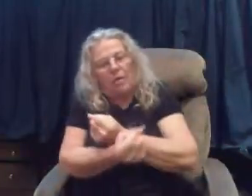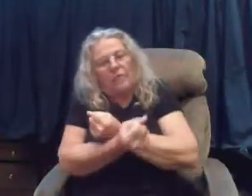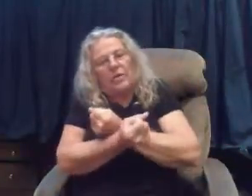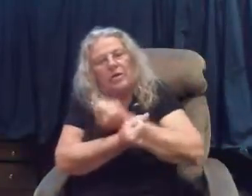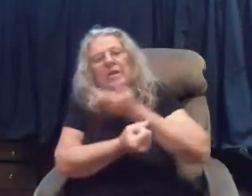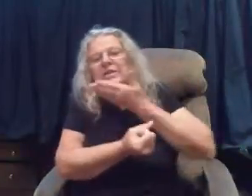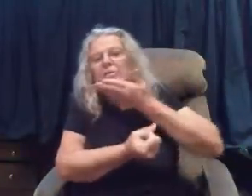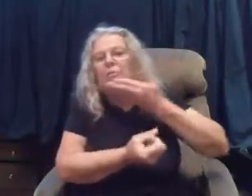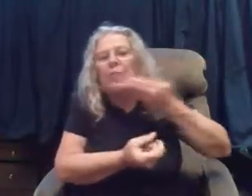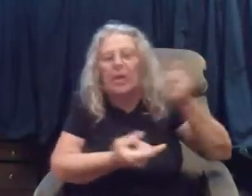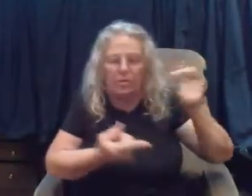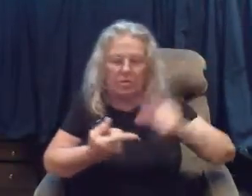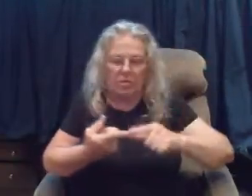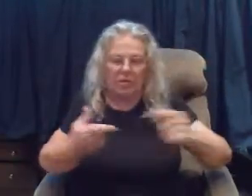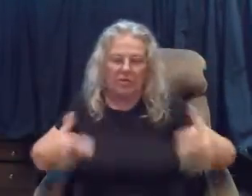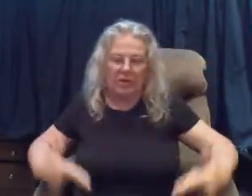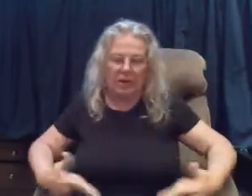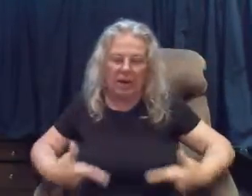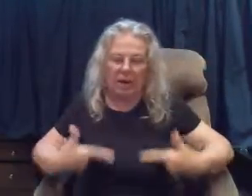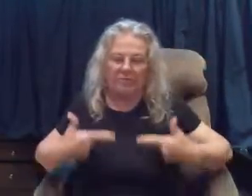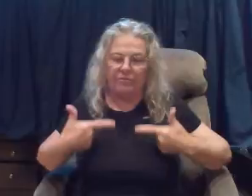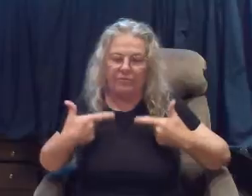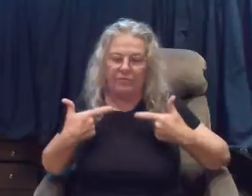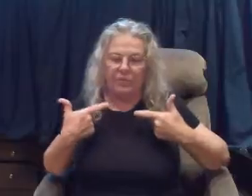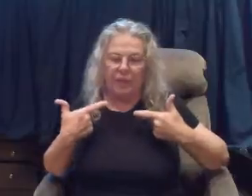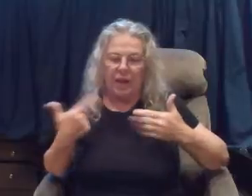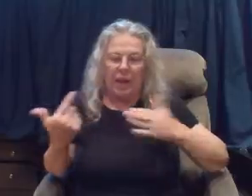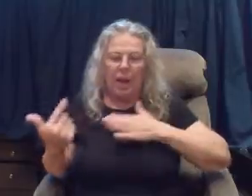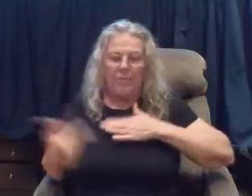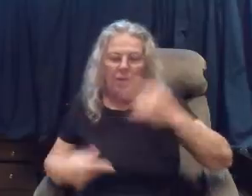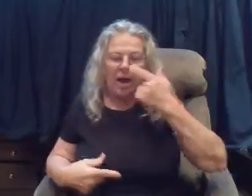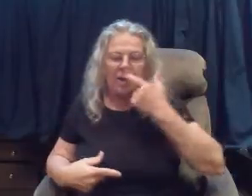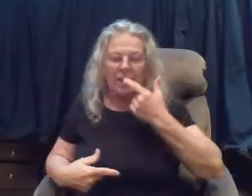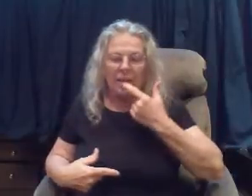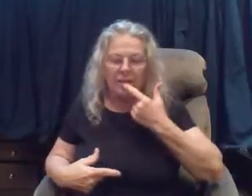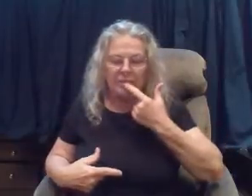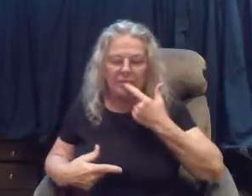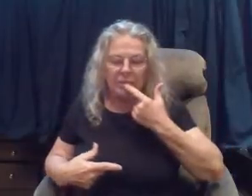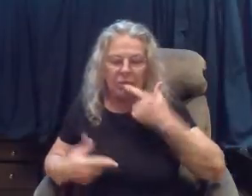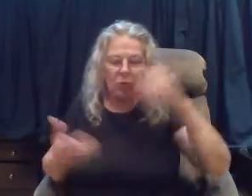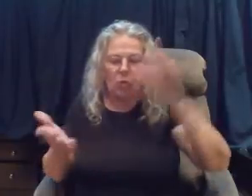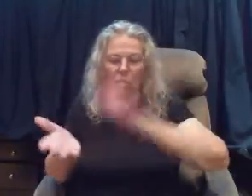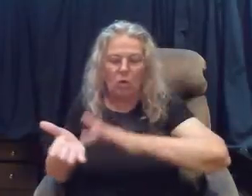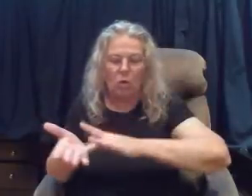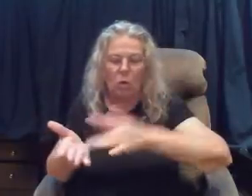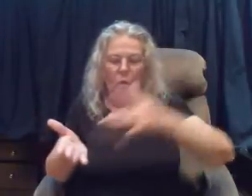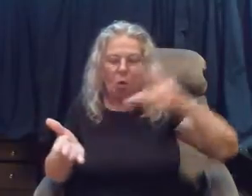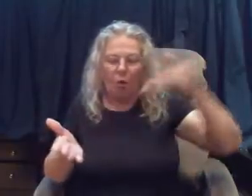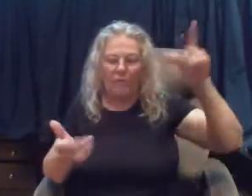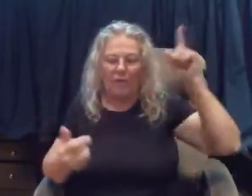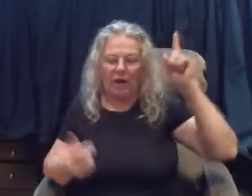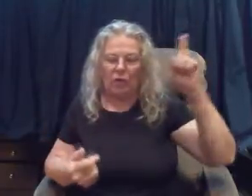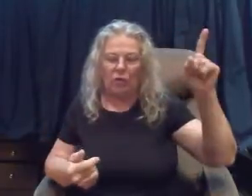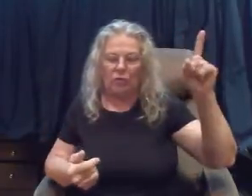is better than life my lips will glorify you